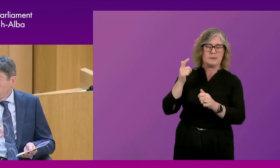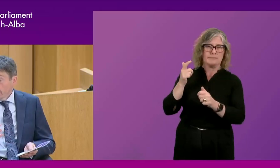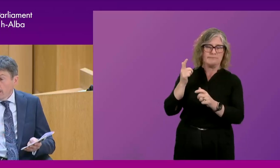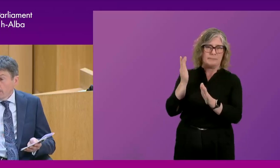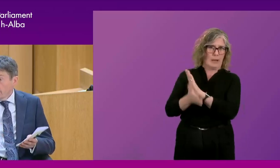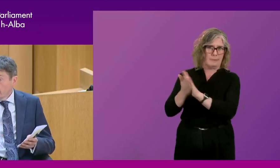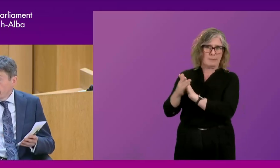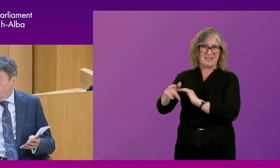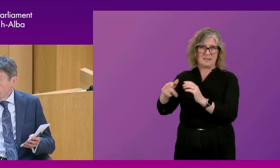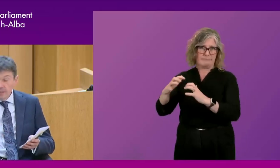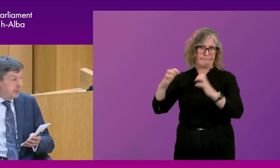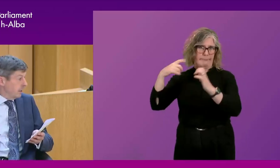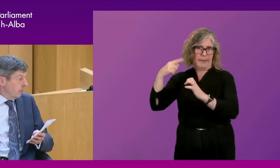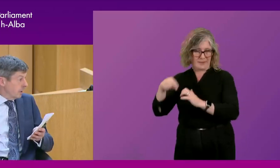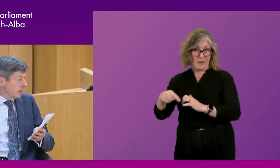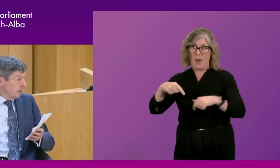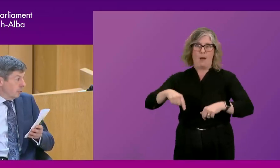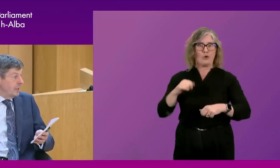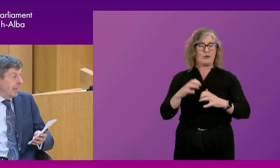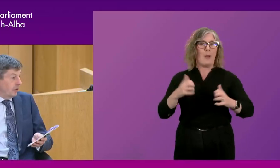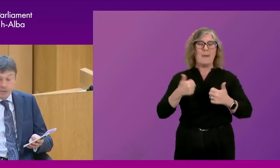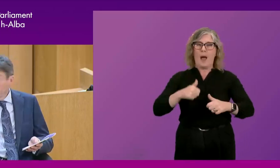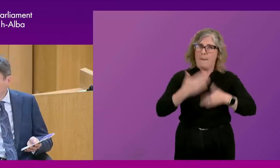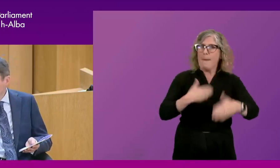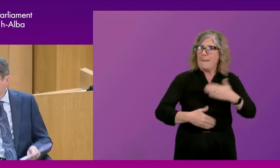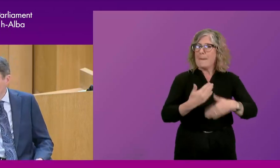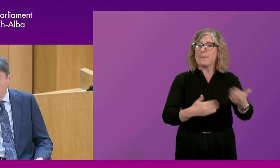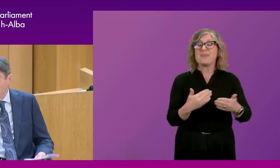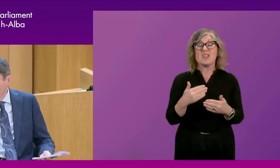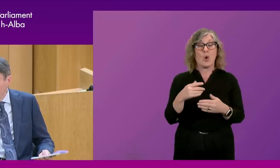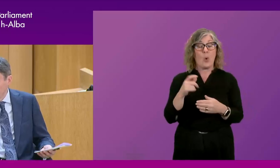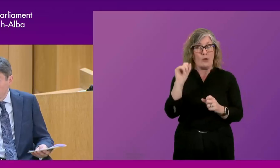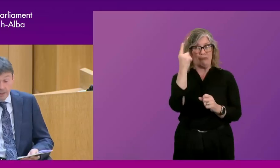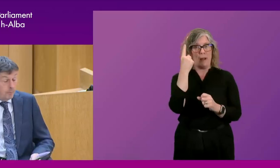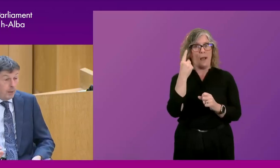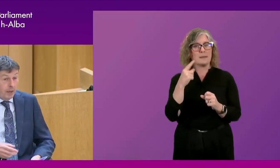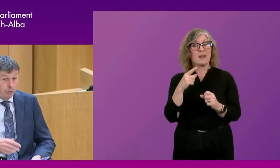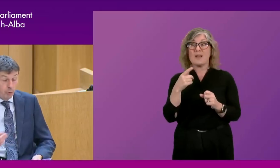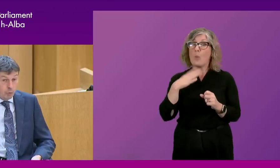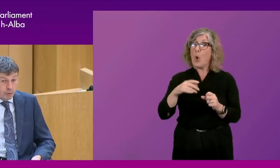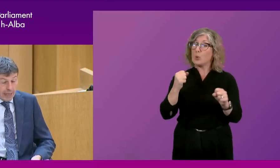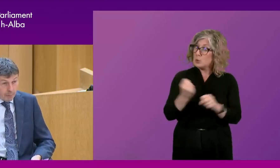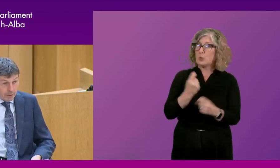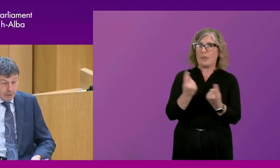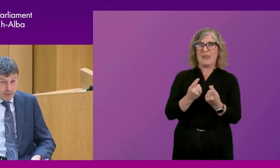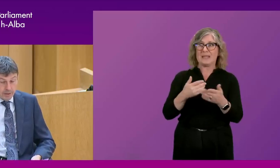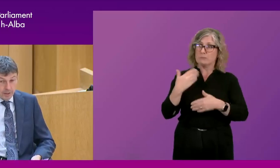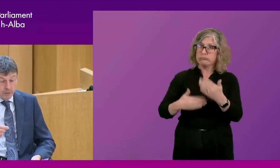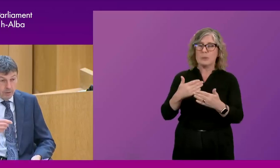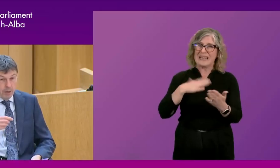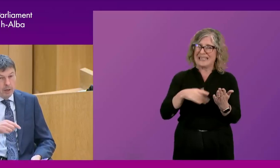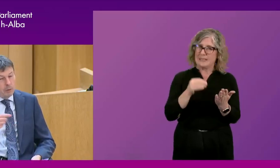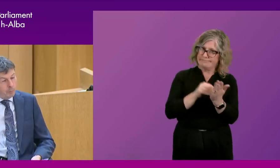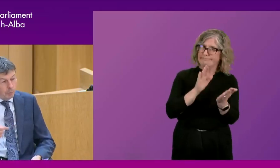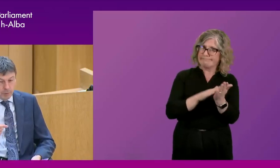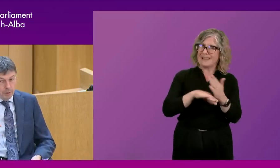that they created this idea that the way to get things done through the Scottish Parliament was to legislate. And of course, what's happened is that